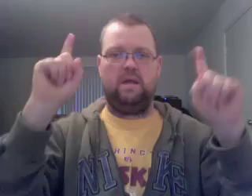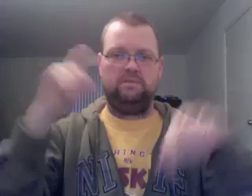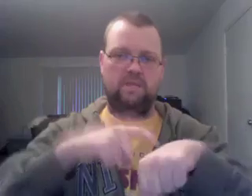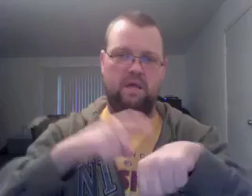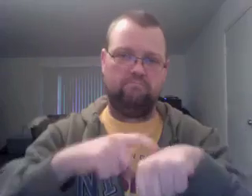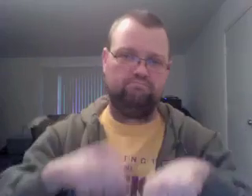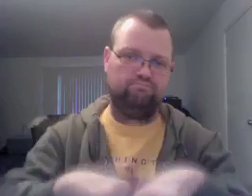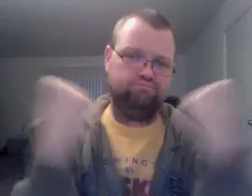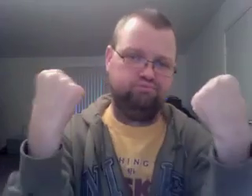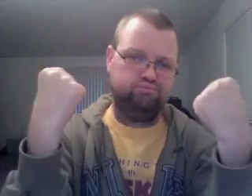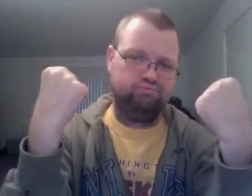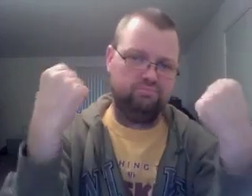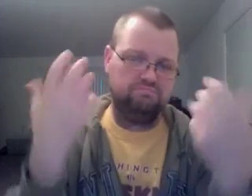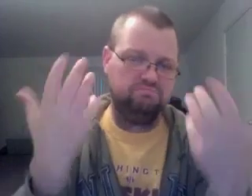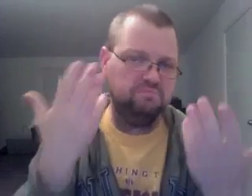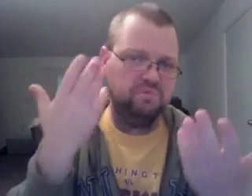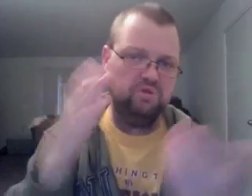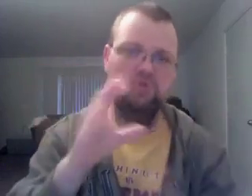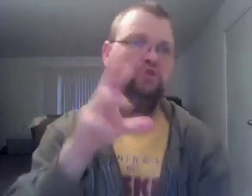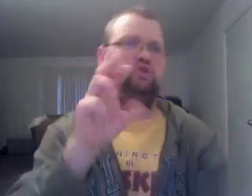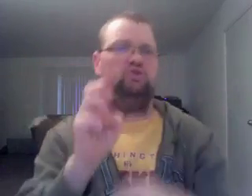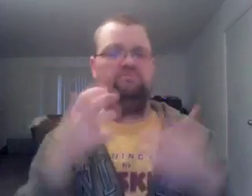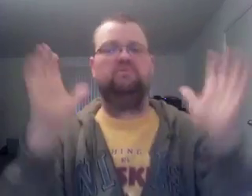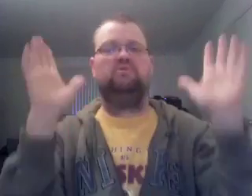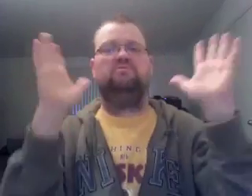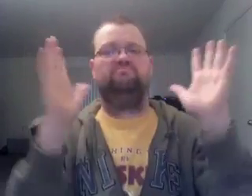bookshelf. Original windows. And this.